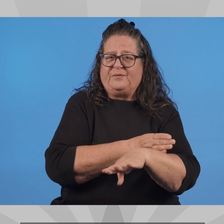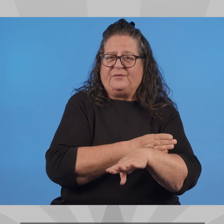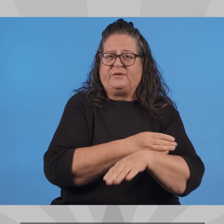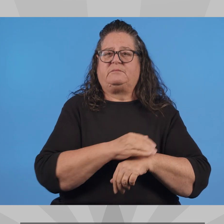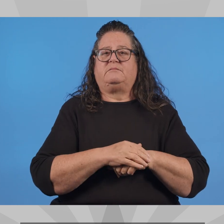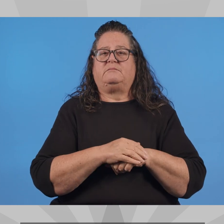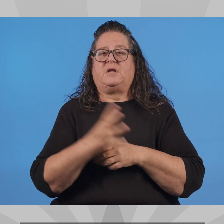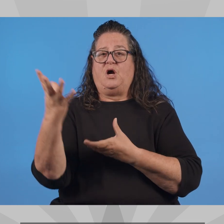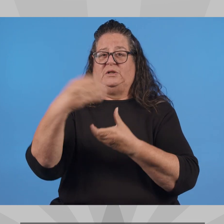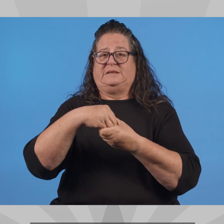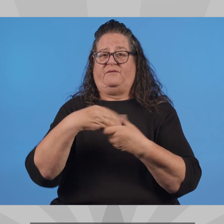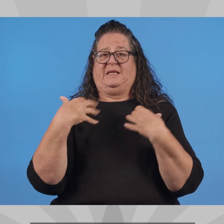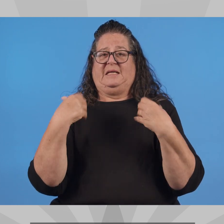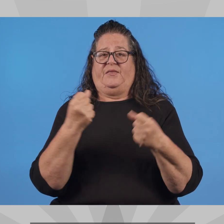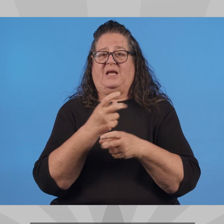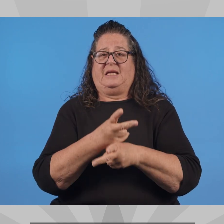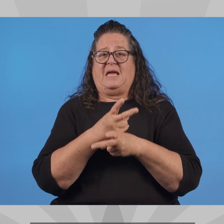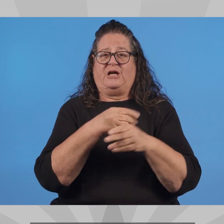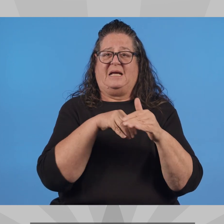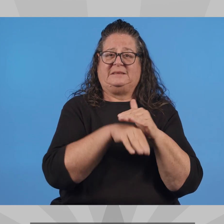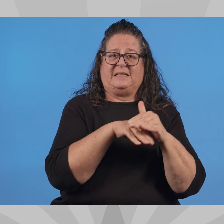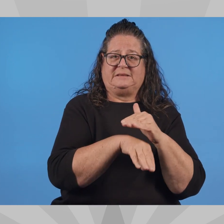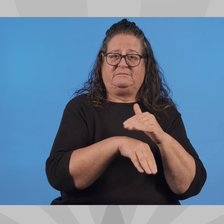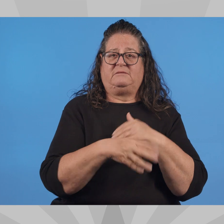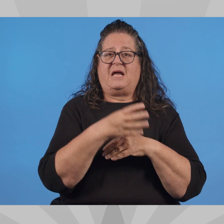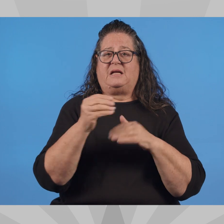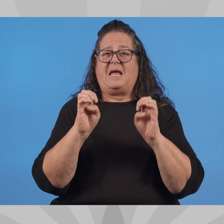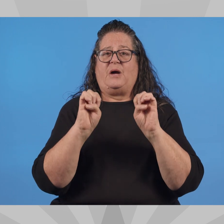health care access, and educational enhancement.